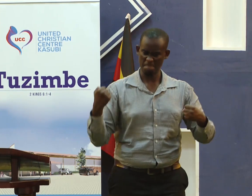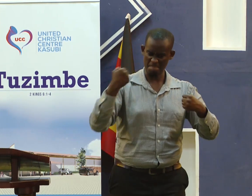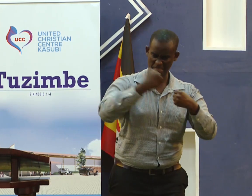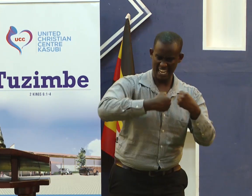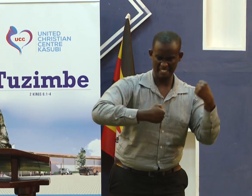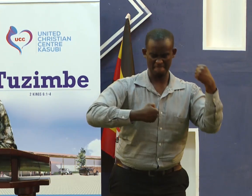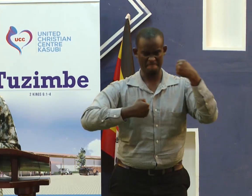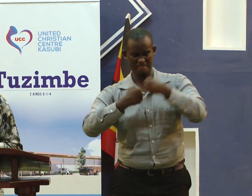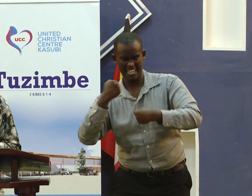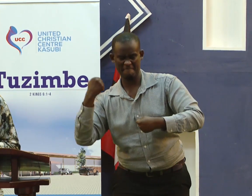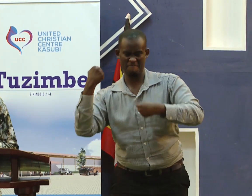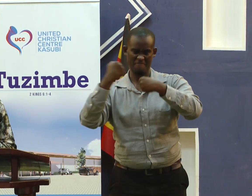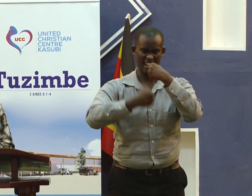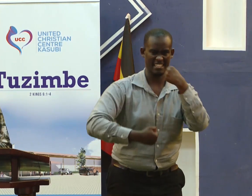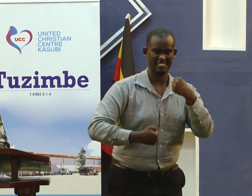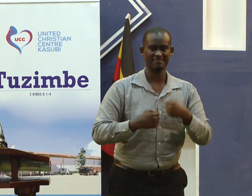to struggle.